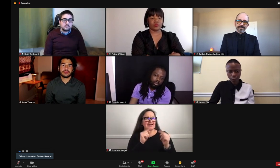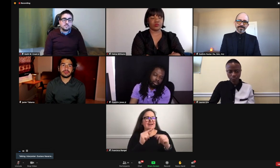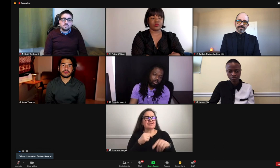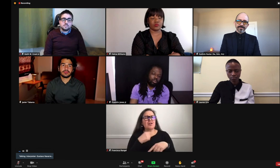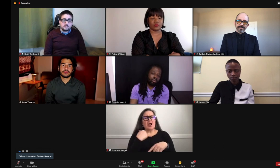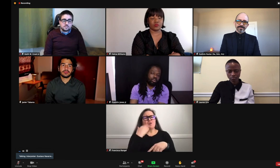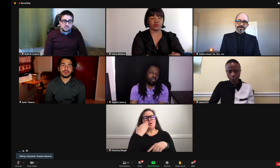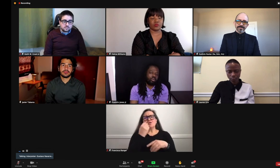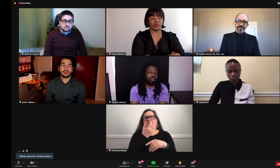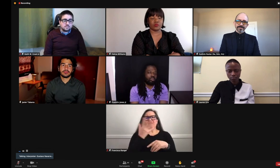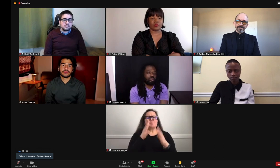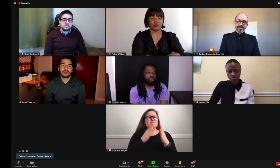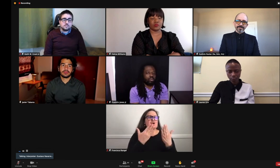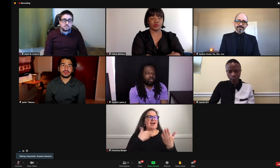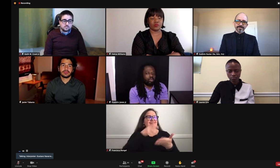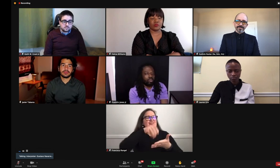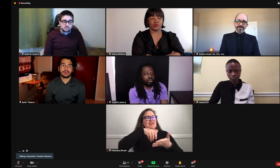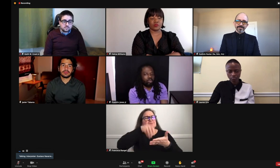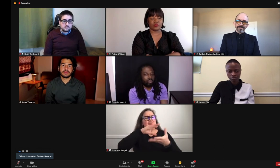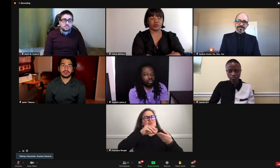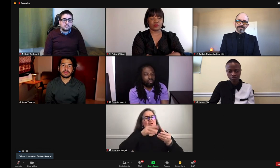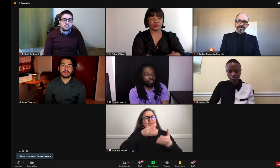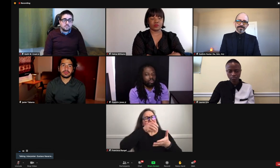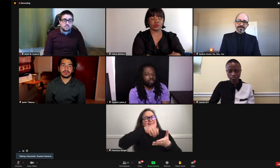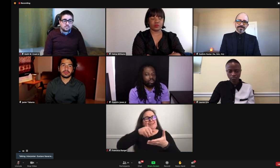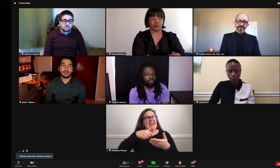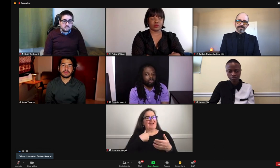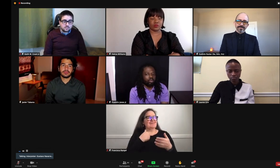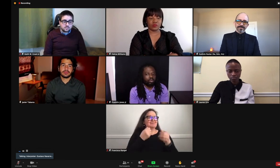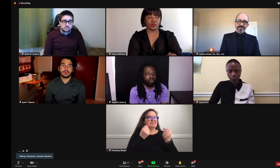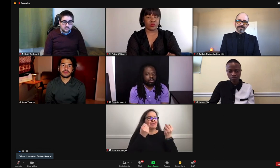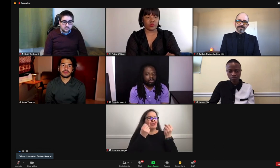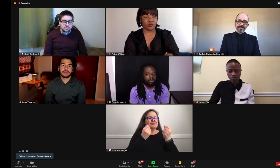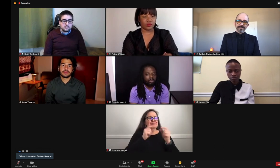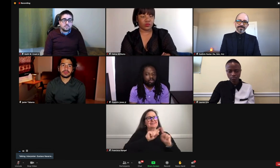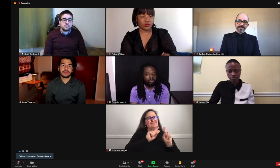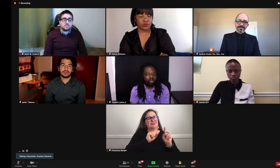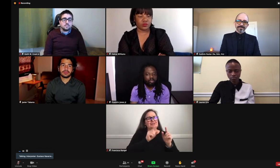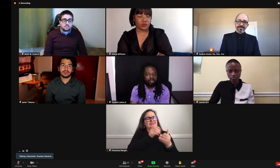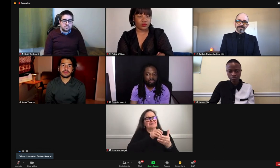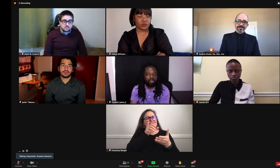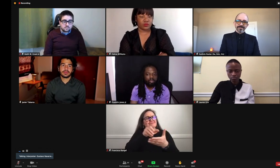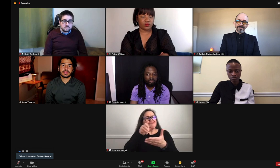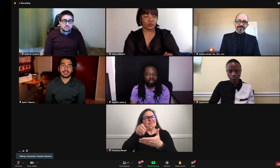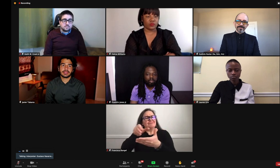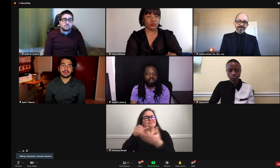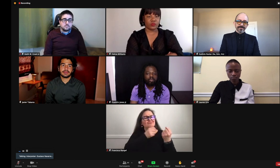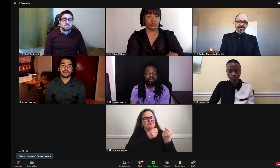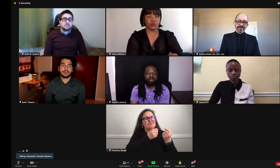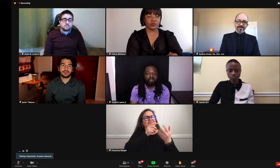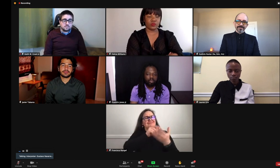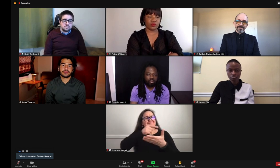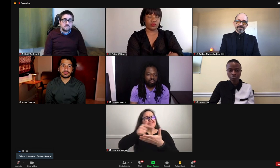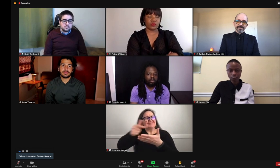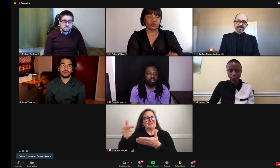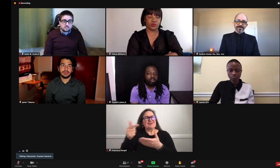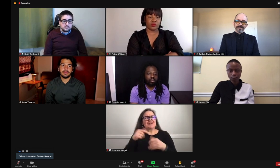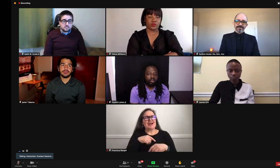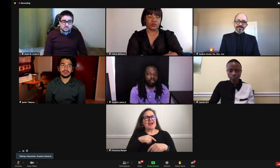chapter books that are used as resources in the classroom for deaf children. So I would like to have